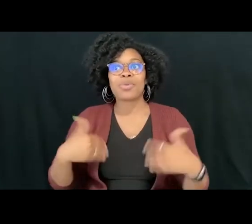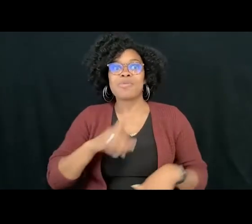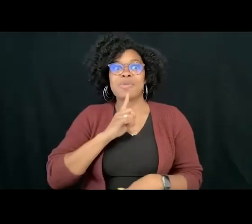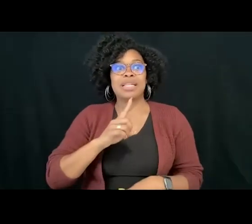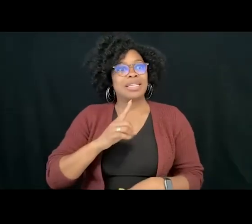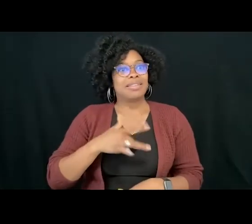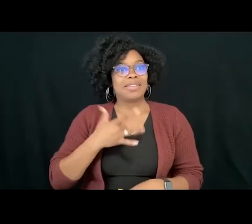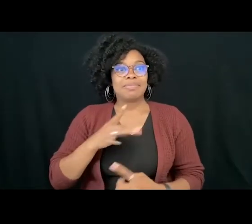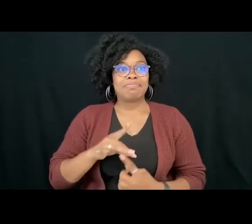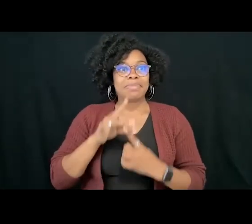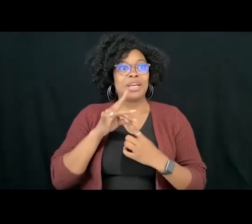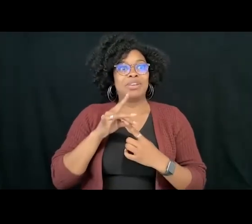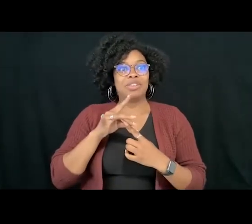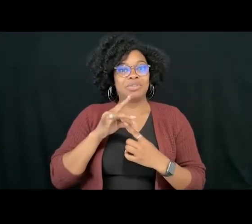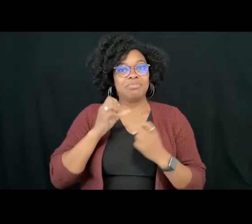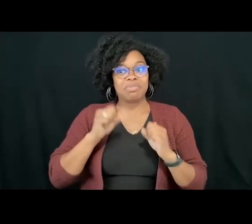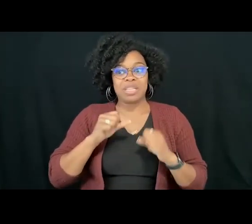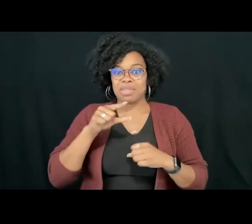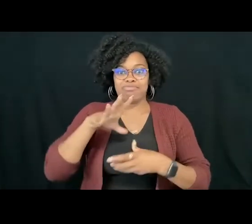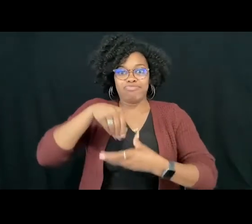to get to be in space that really is like sort of centering